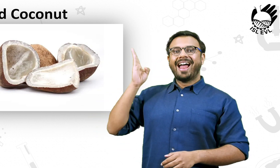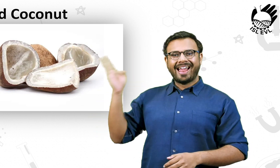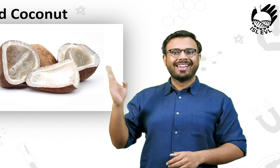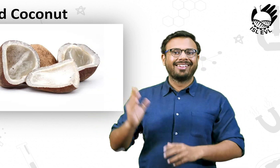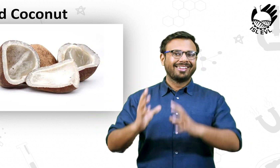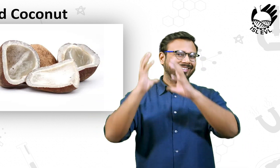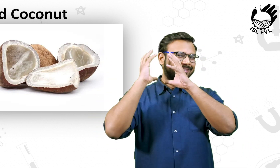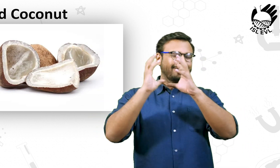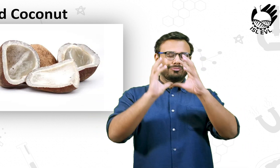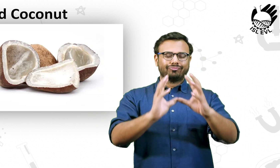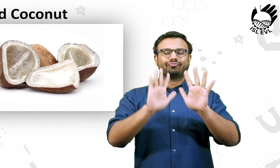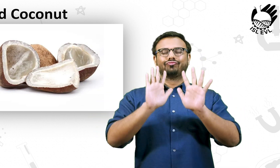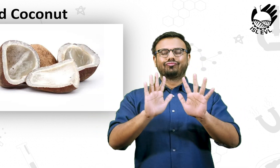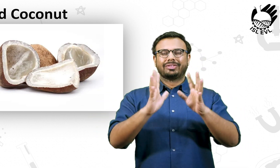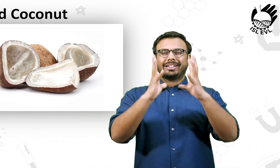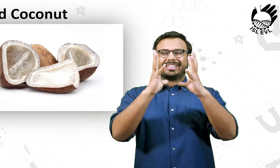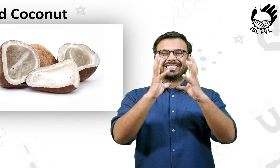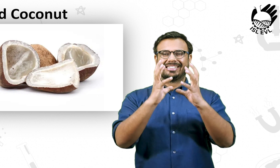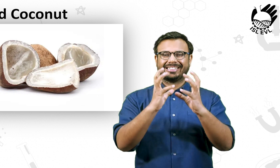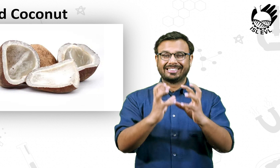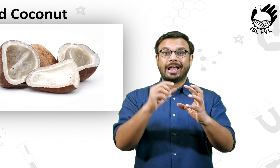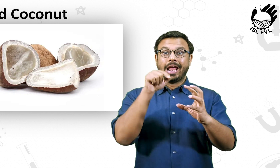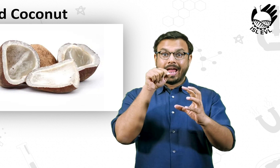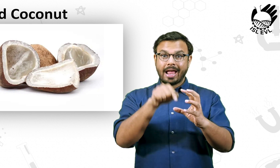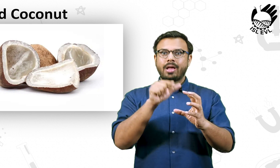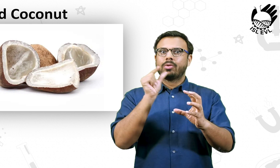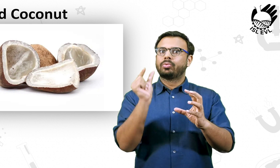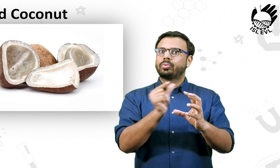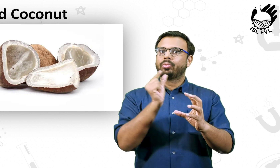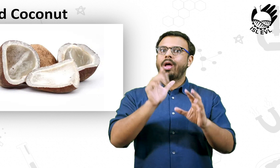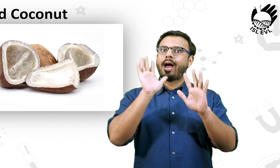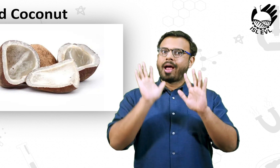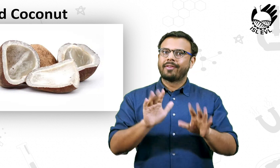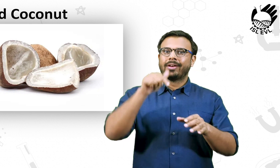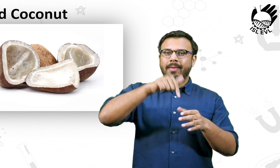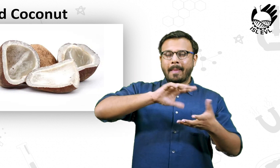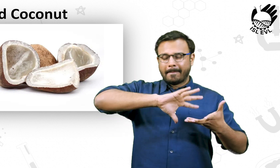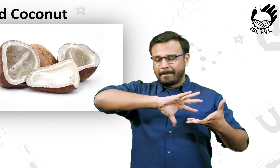Dried coconut is used for the extraction of oil.